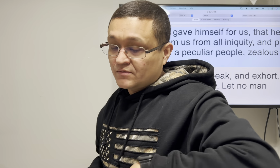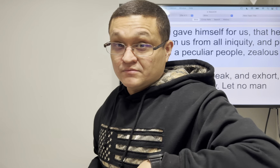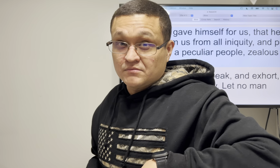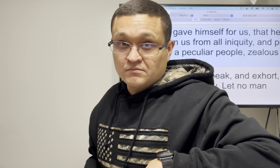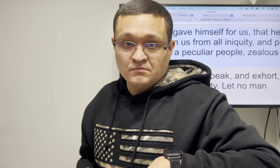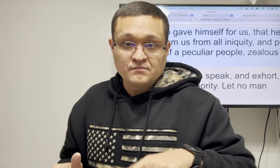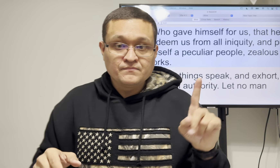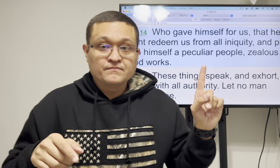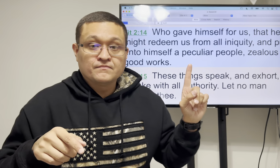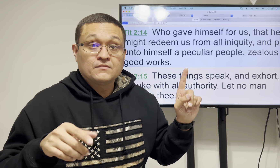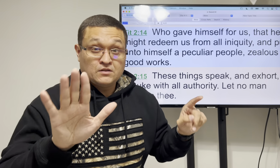okay